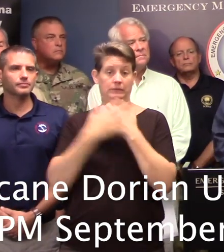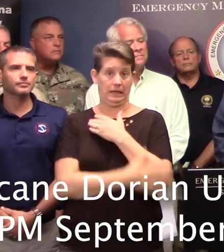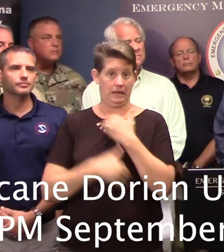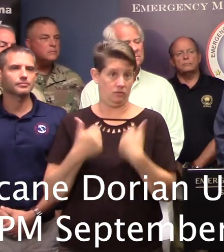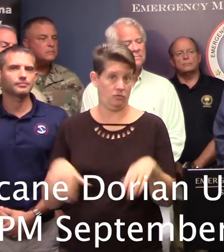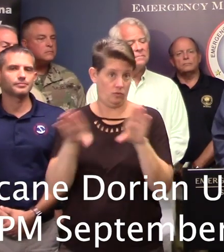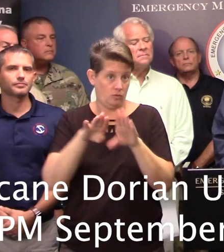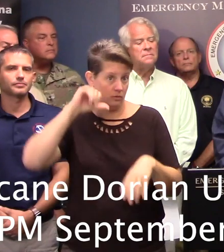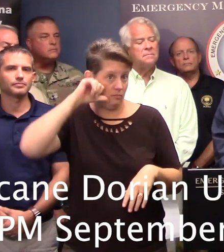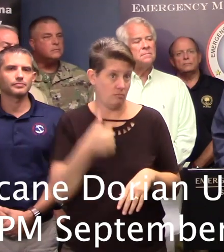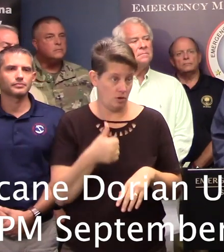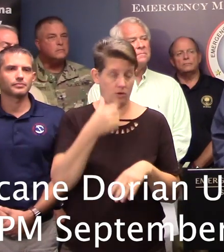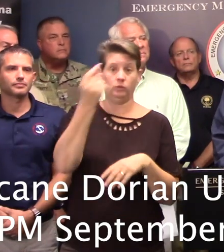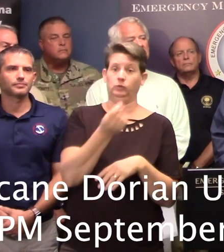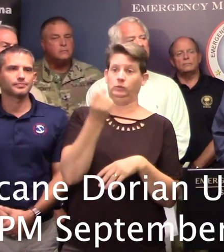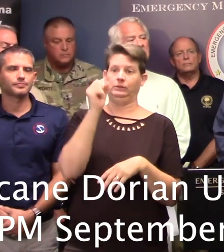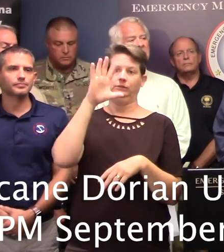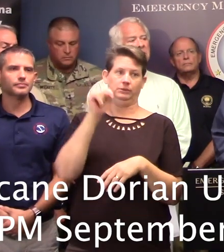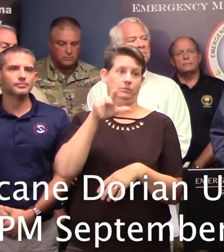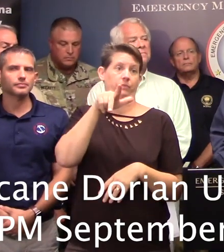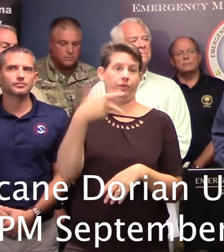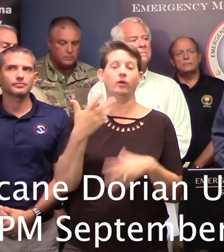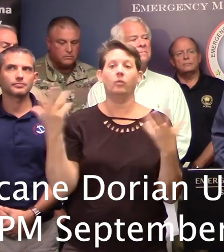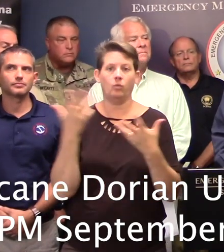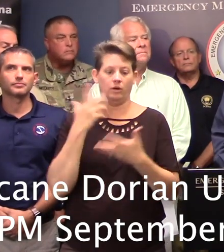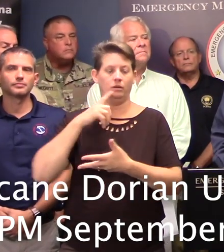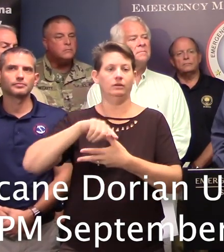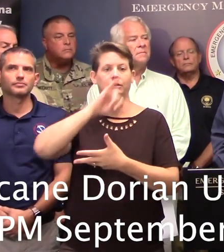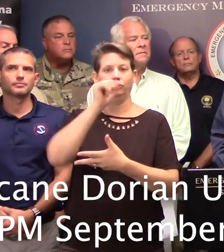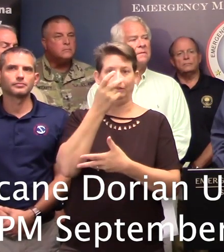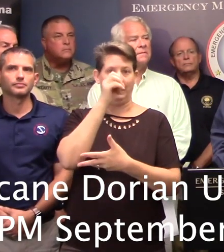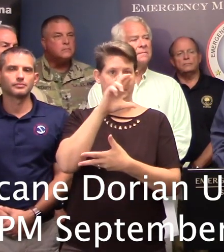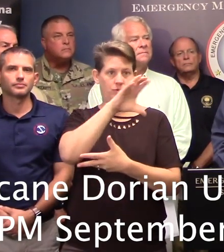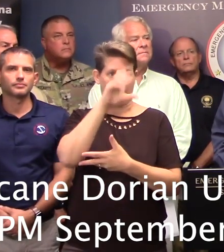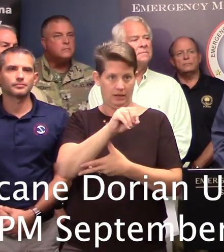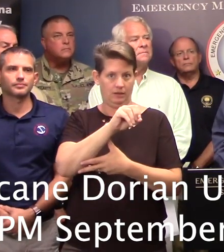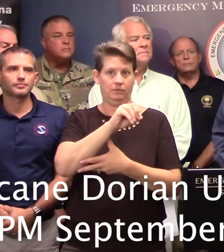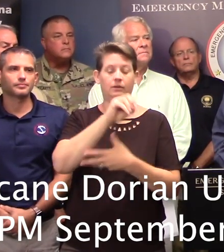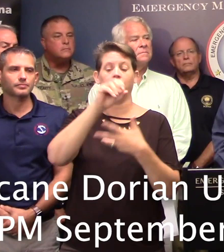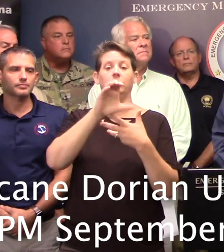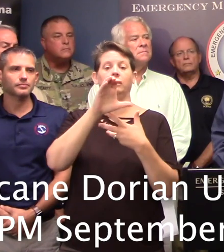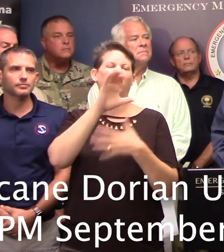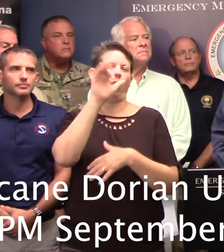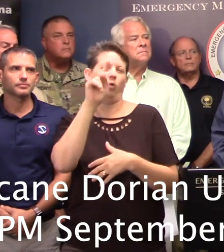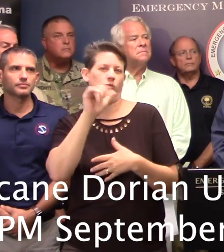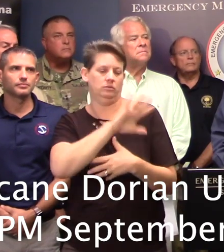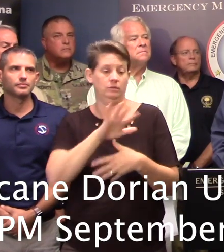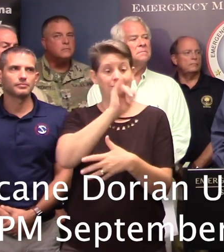are closed tomorrow, Tuesday, September the 3rd. Those are in Jasper County, the eight counties, the coastal counties,